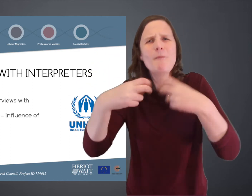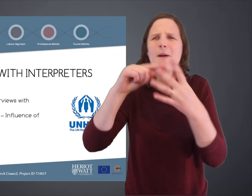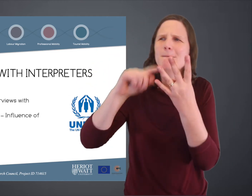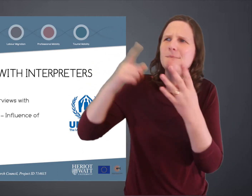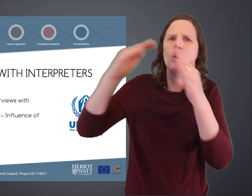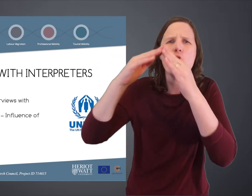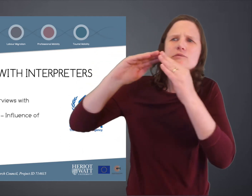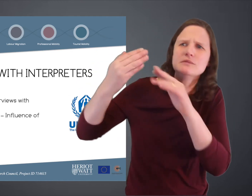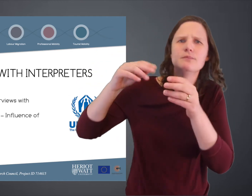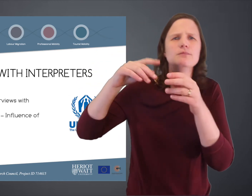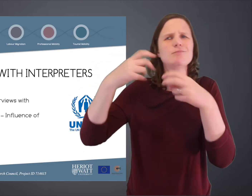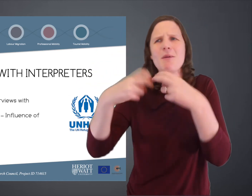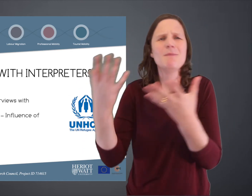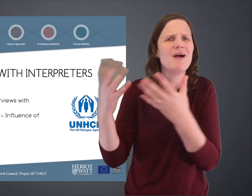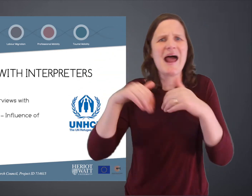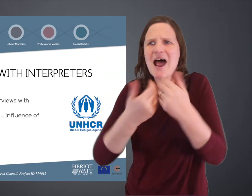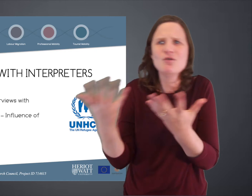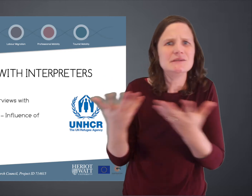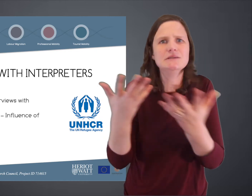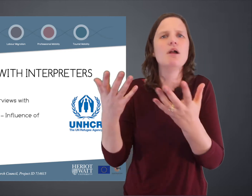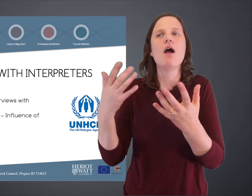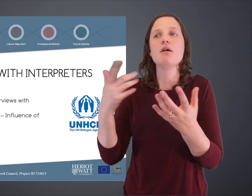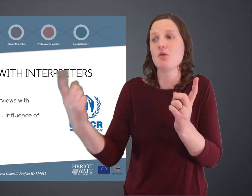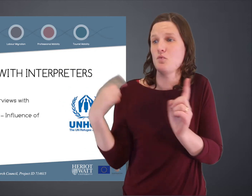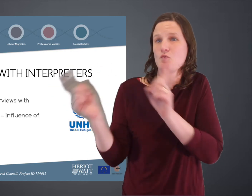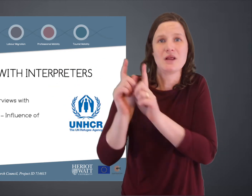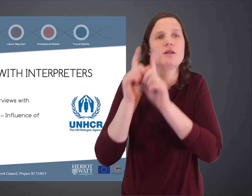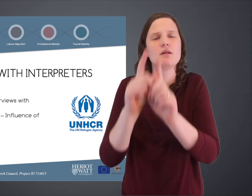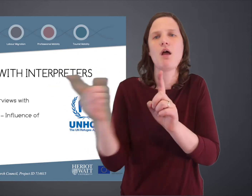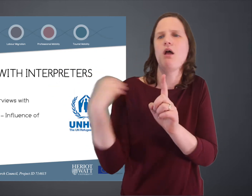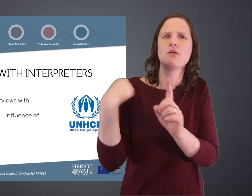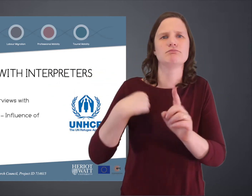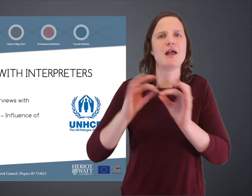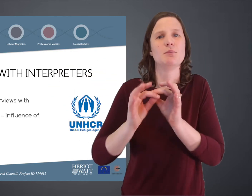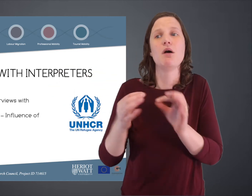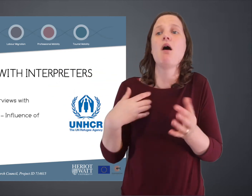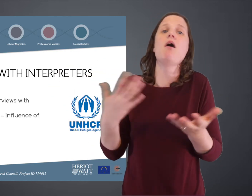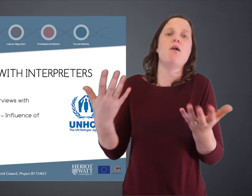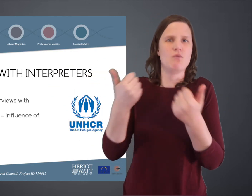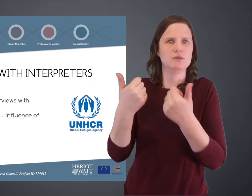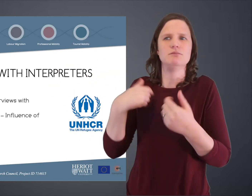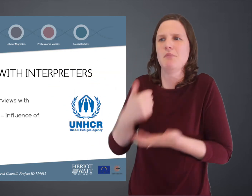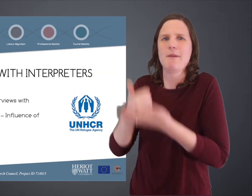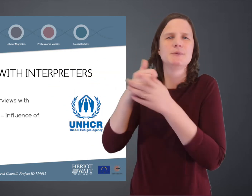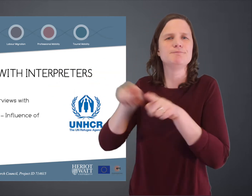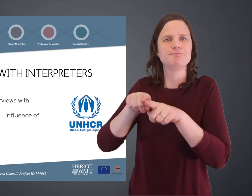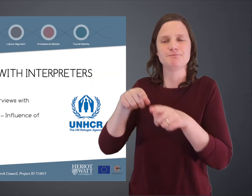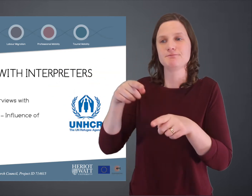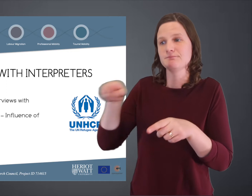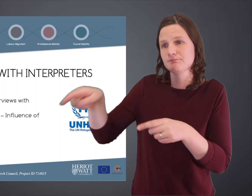Now, as I said, the United Nations have staff representatives there to help resolve disputes. And I went to one of these meetings with